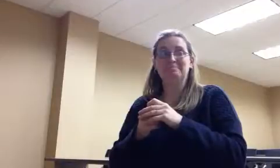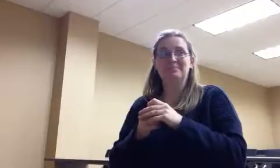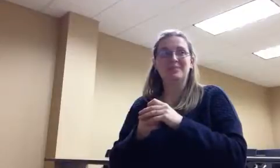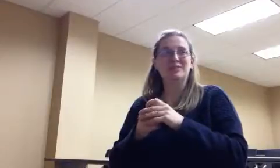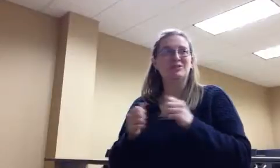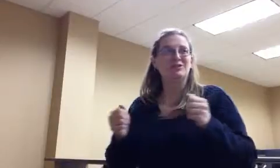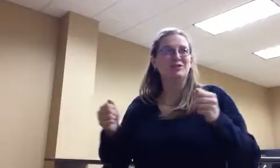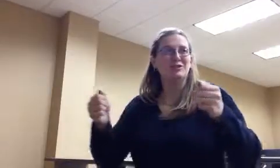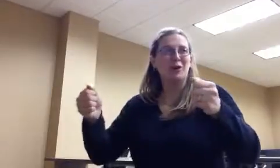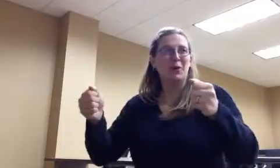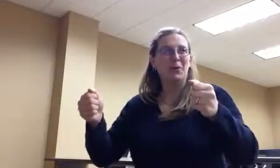Go.